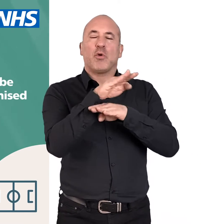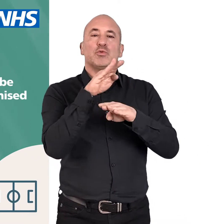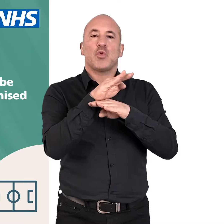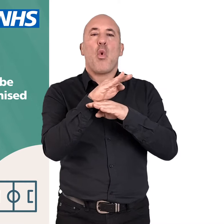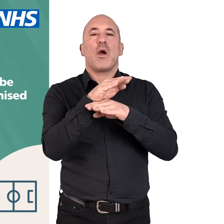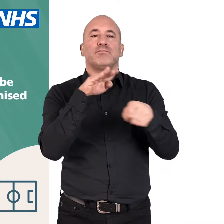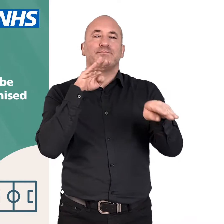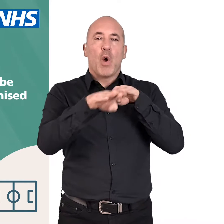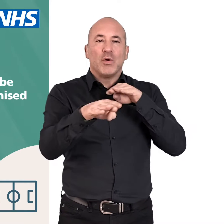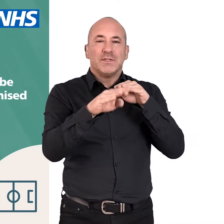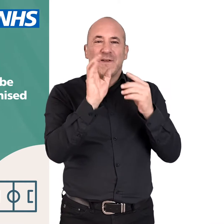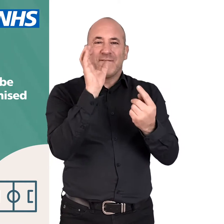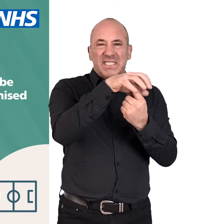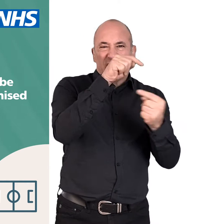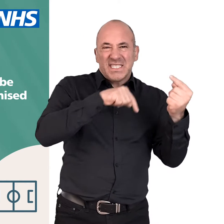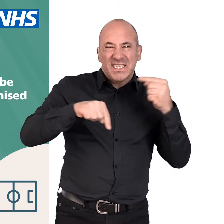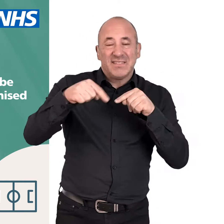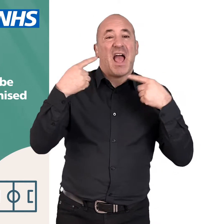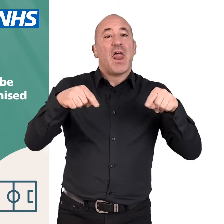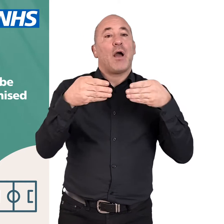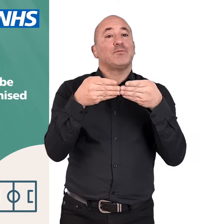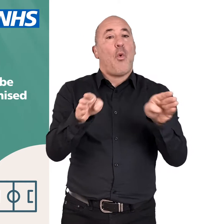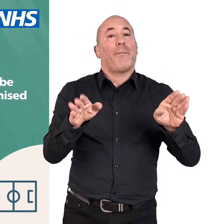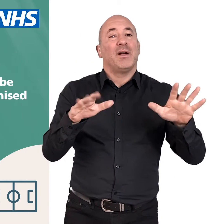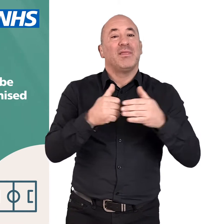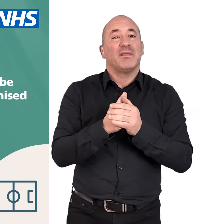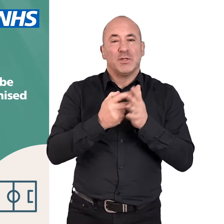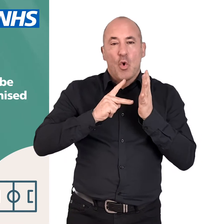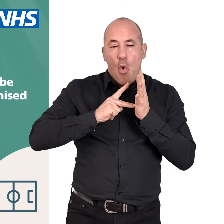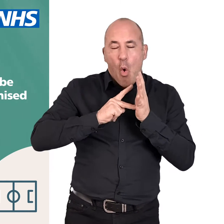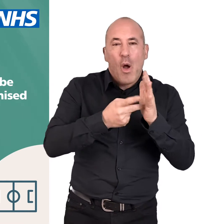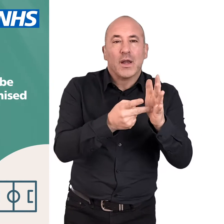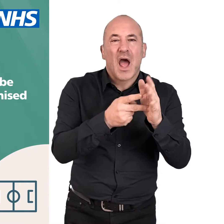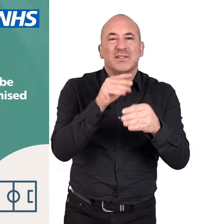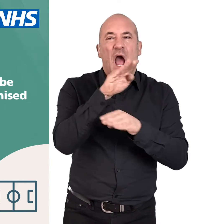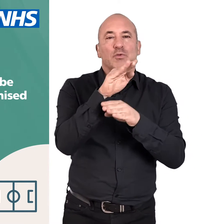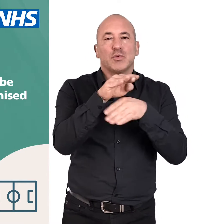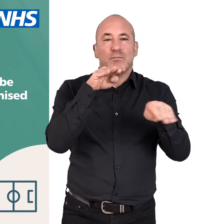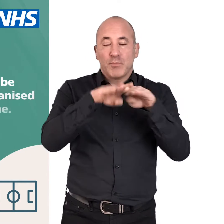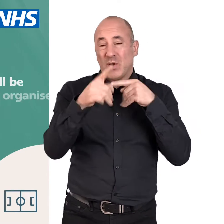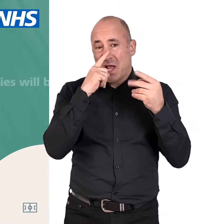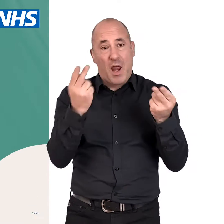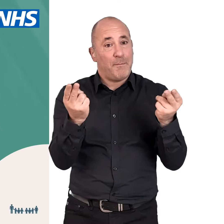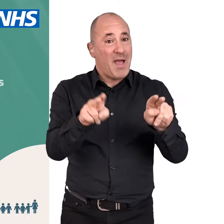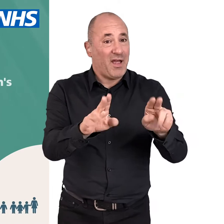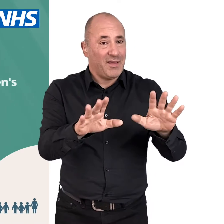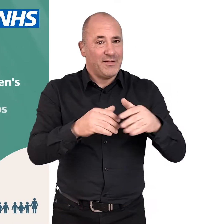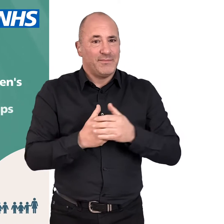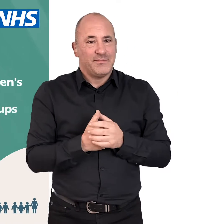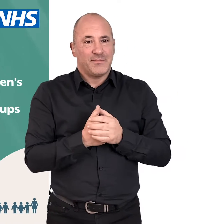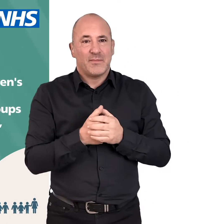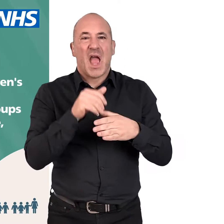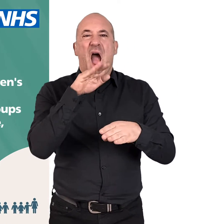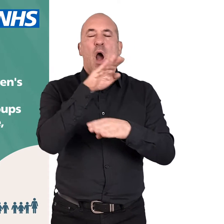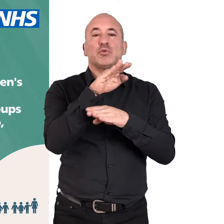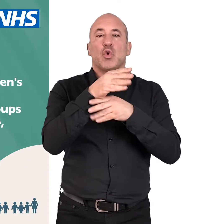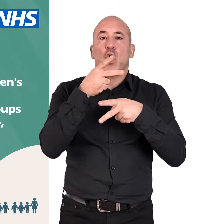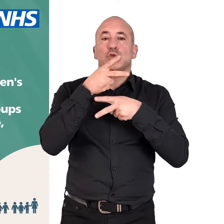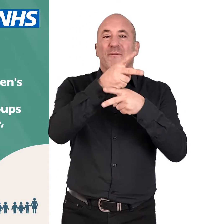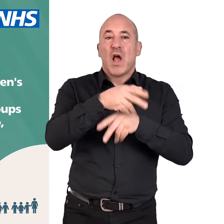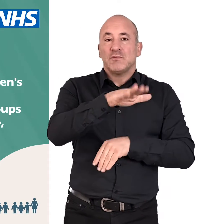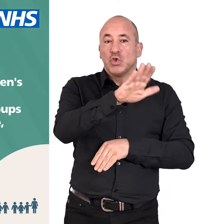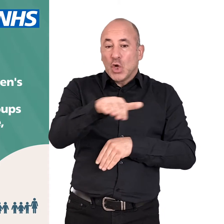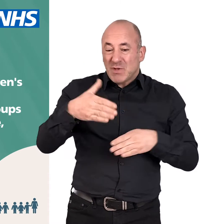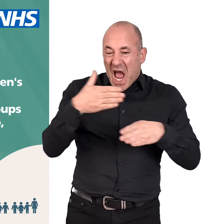Outdoor sports facilities will be allowed to reopen, and organised outdoor sport can resume. All outdoor